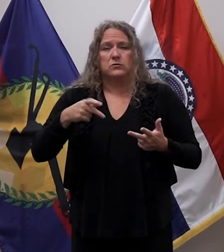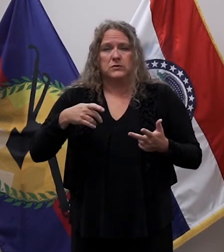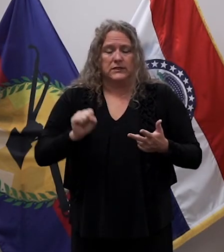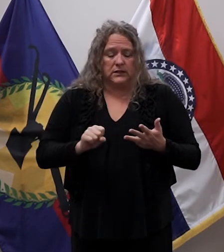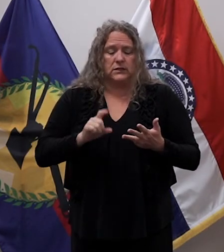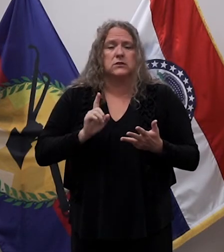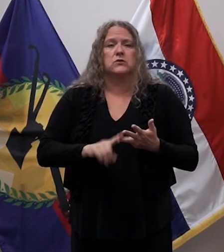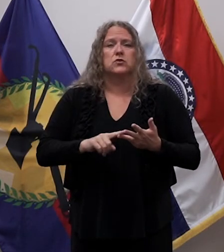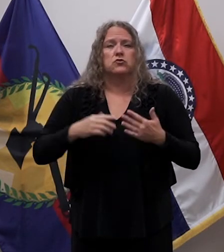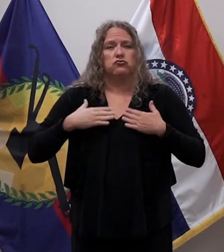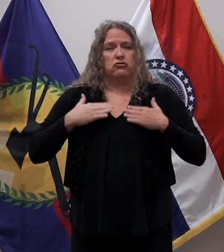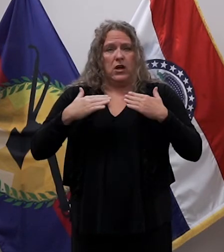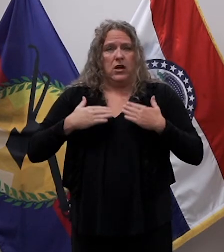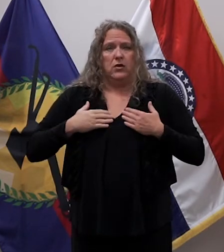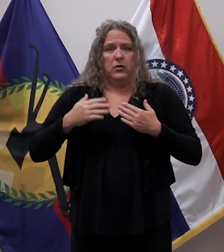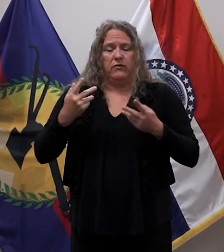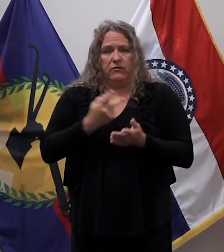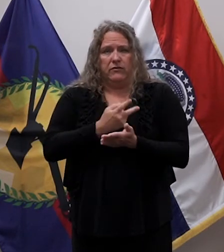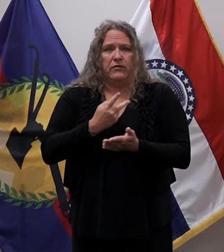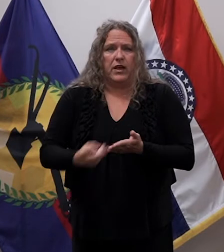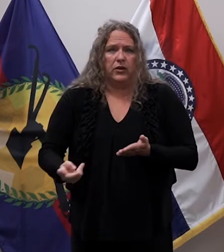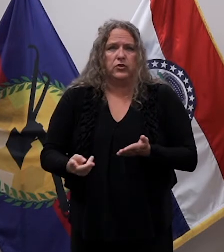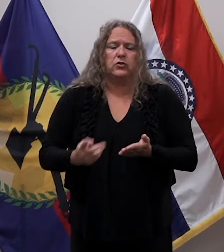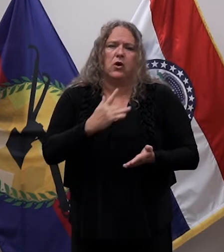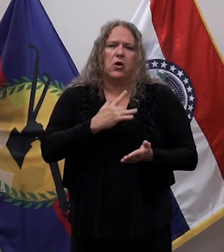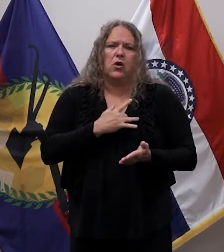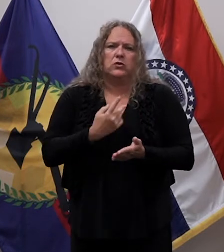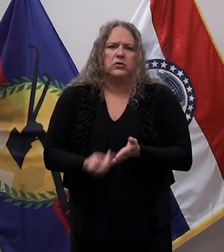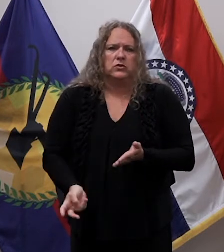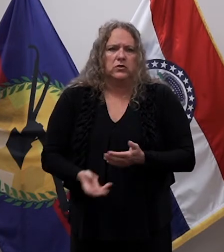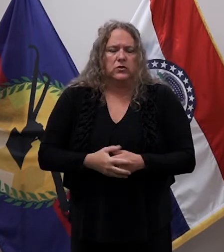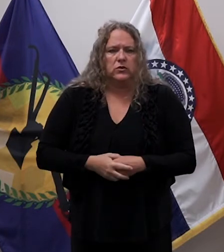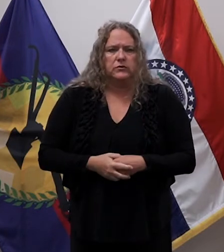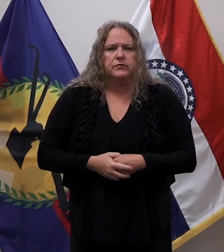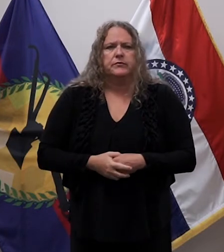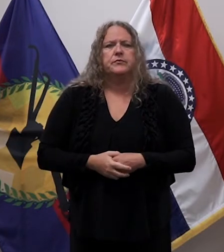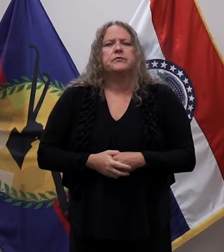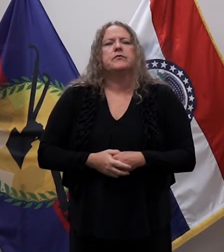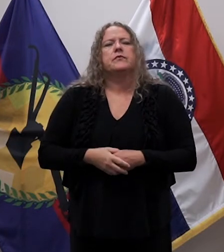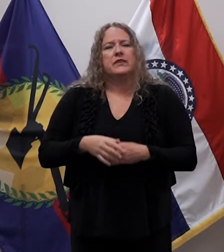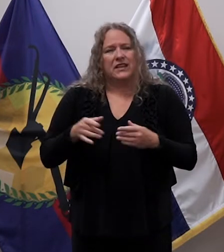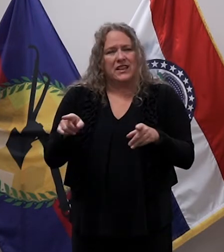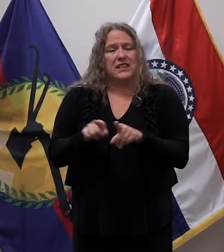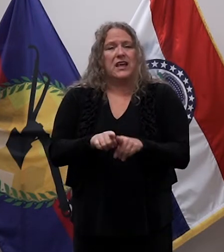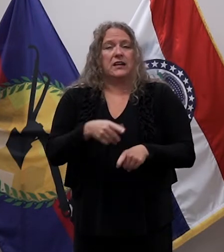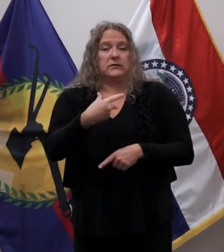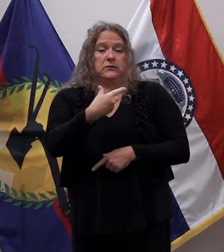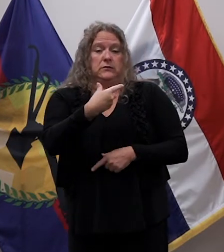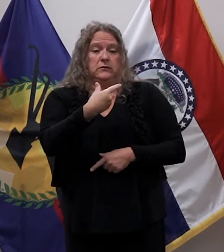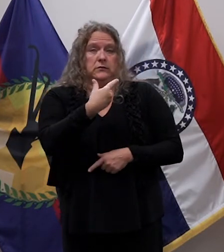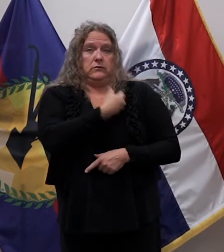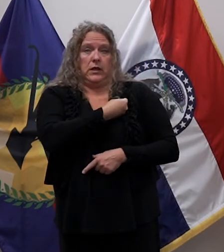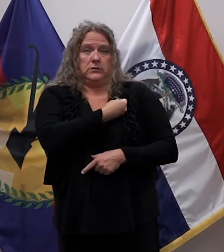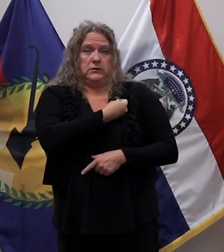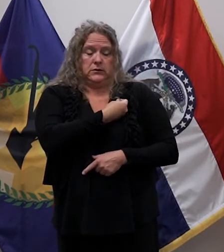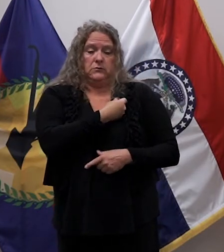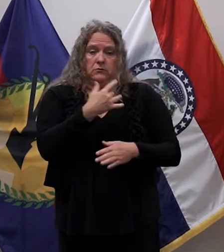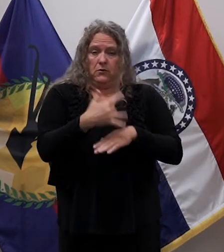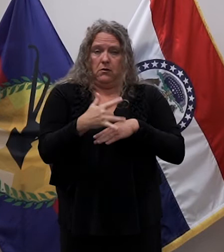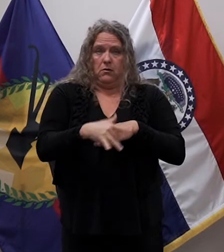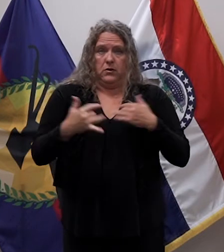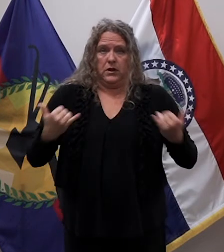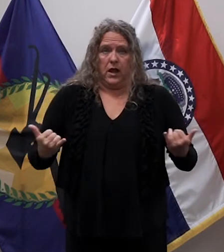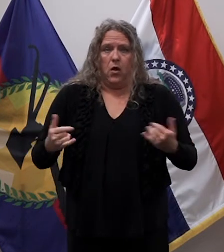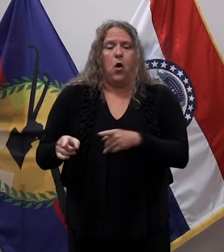Like for COVID-19, there is an effective vaccine for the flu. And beginning today, flu shots are available at all three of our health